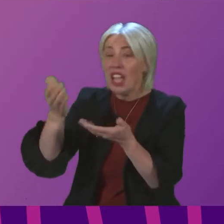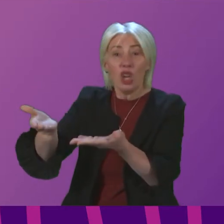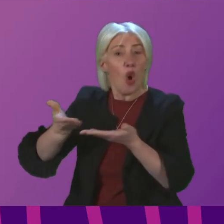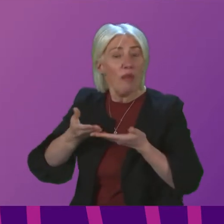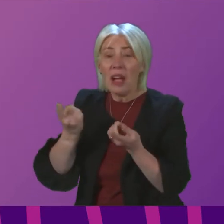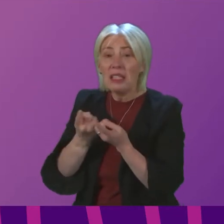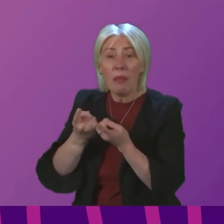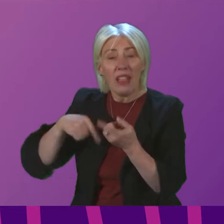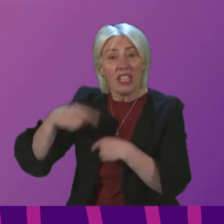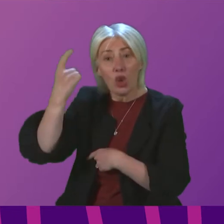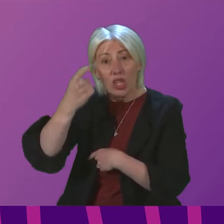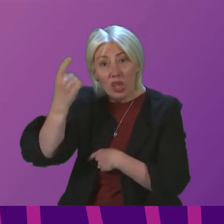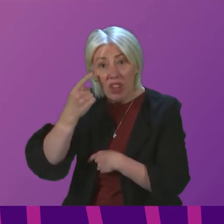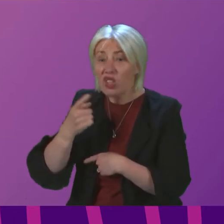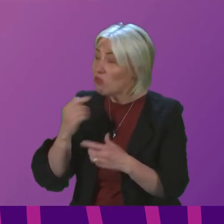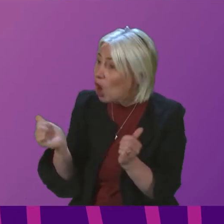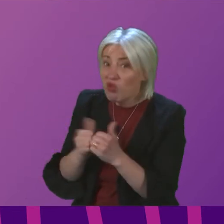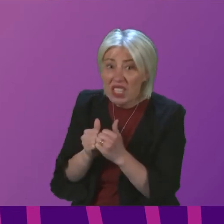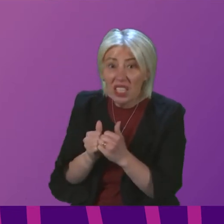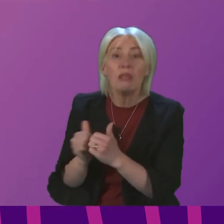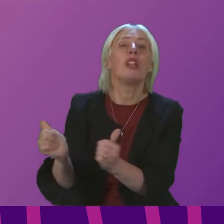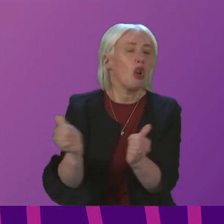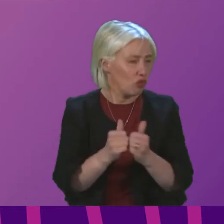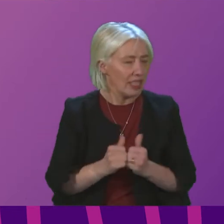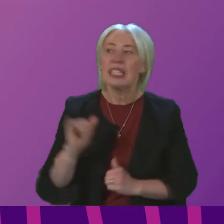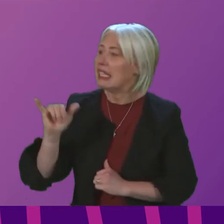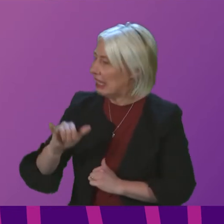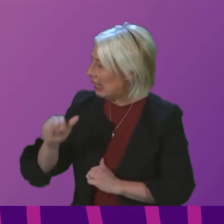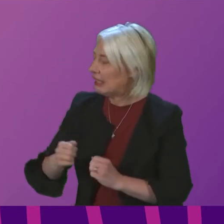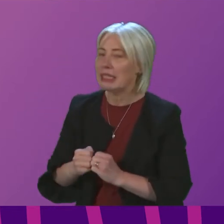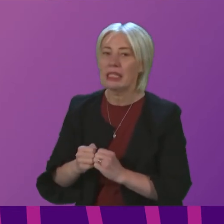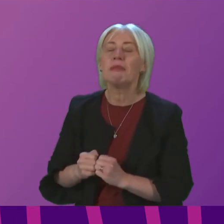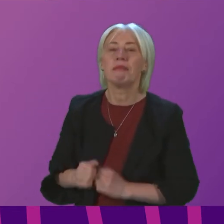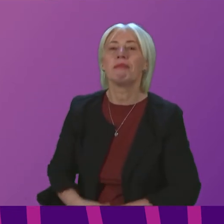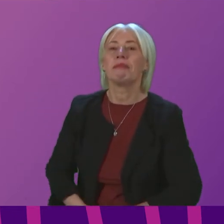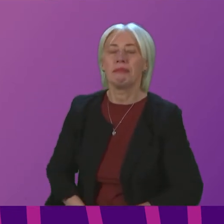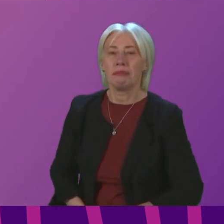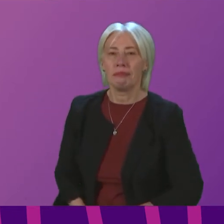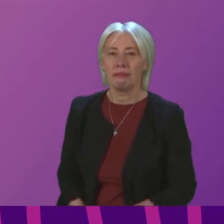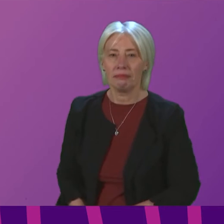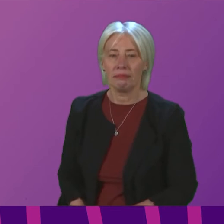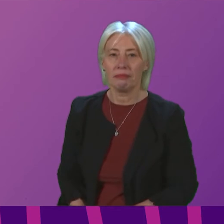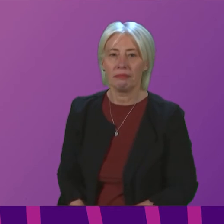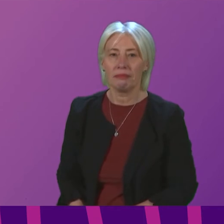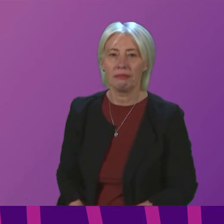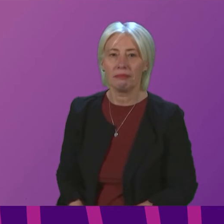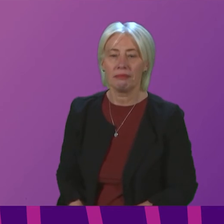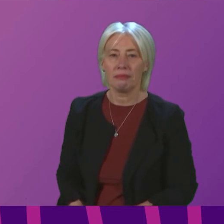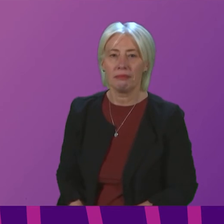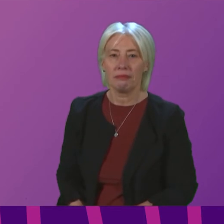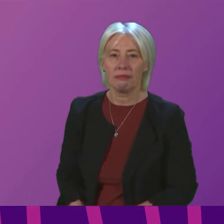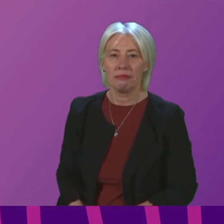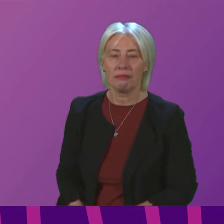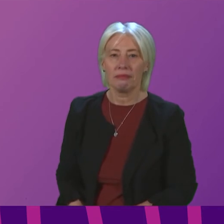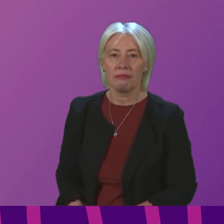this consideration. Are we agreed? We are. Thank you. Petition number 1890 to find solutions to recruitment